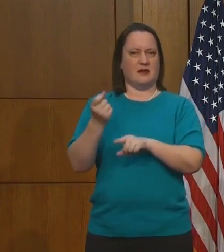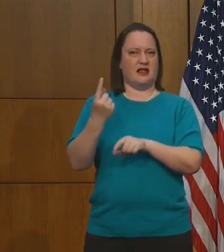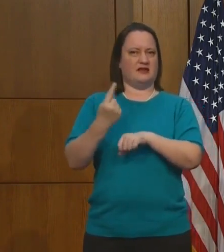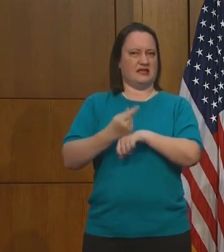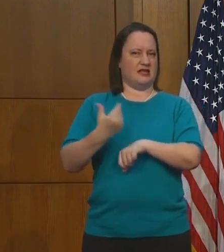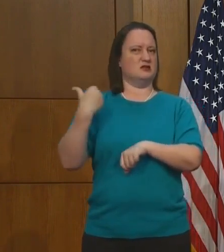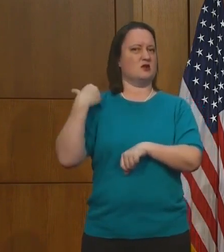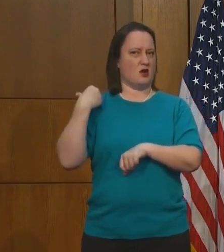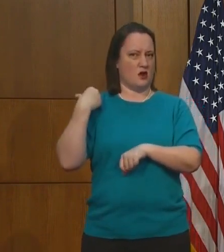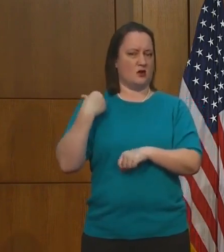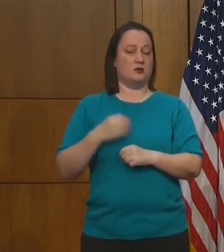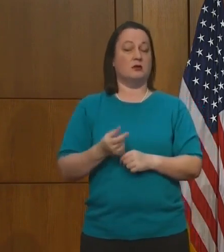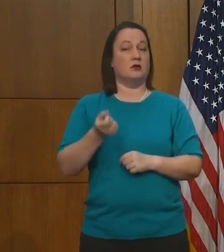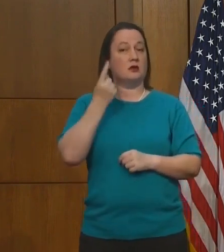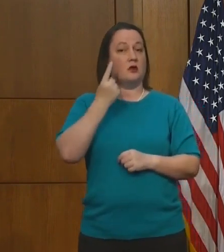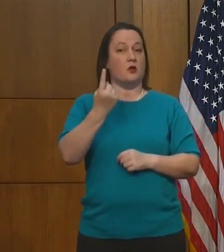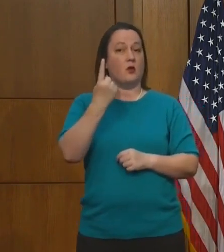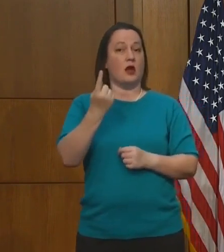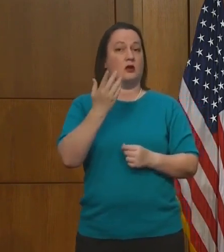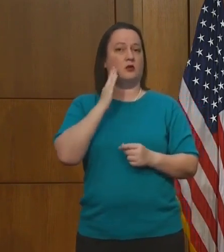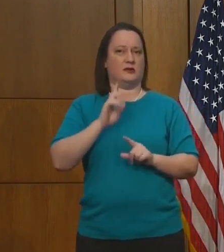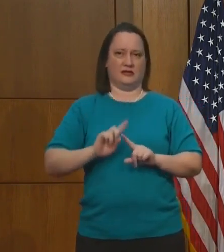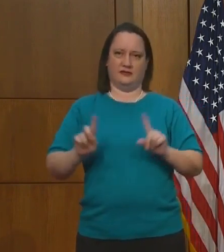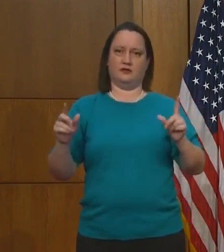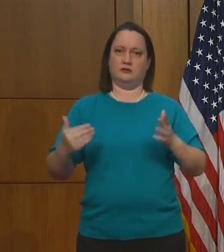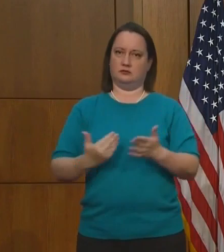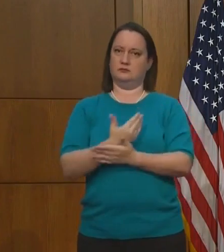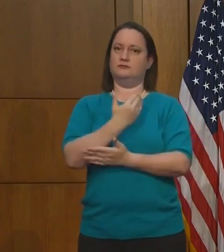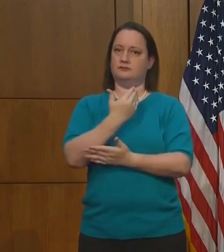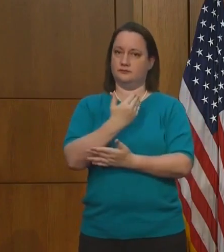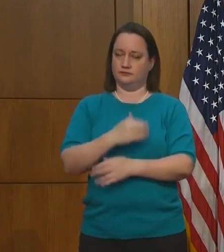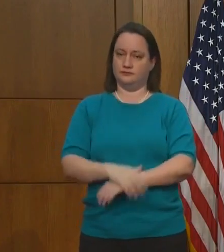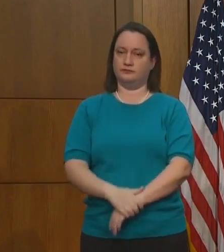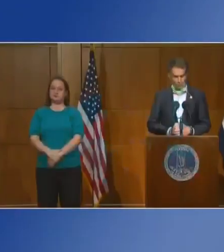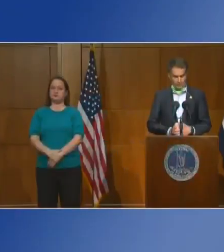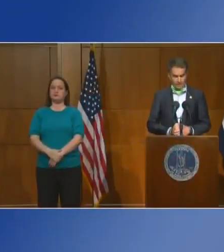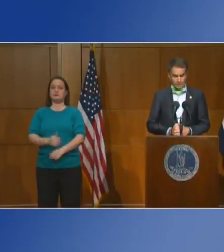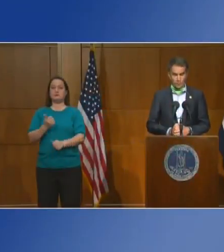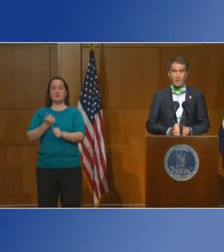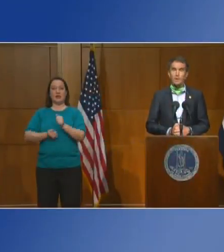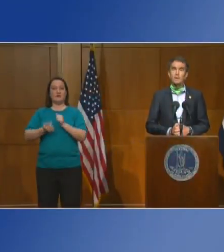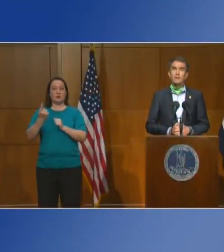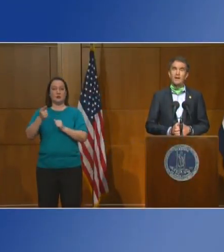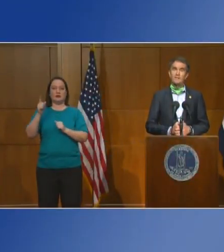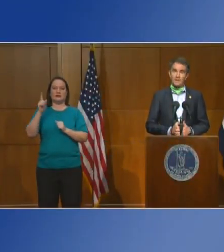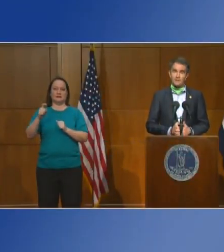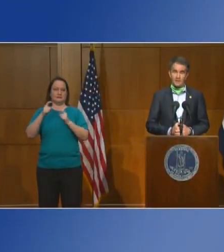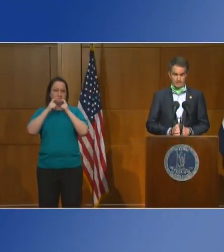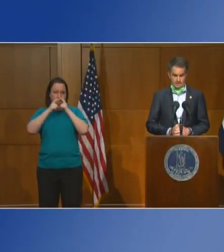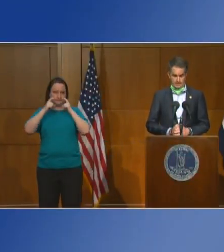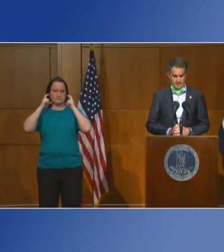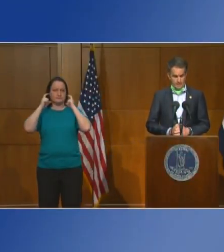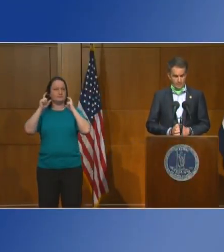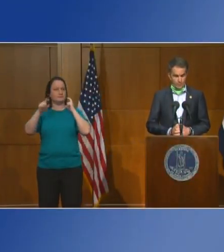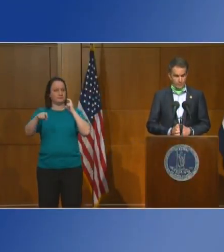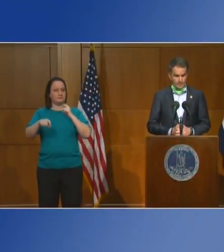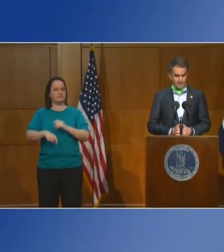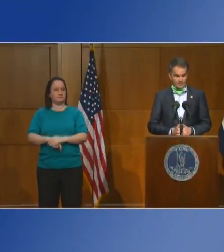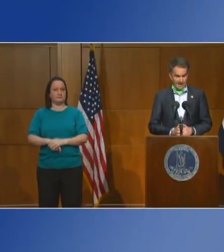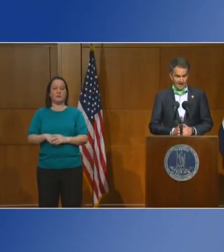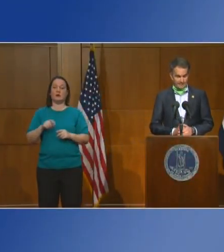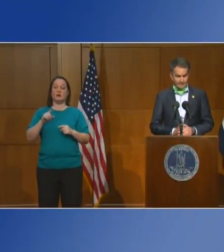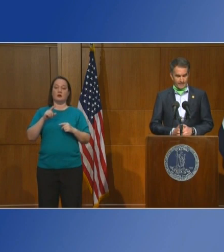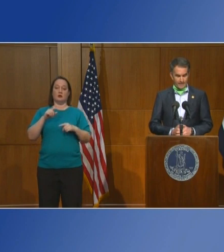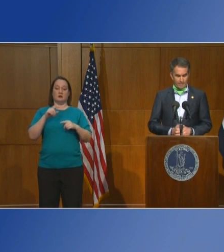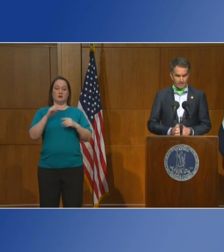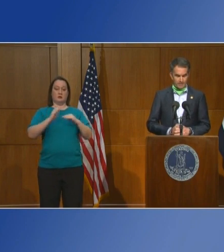But one thing will be different. Everyone will need to wear a face covering when you're